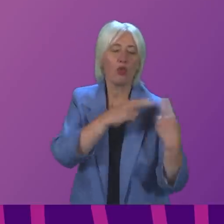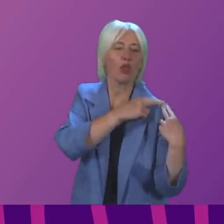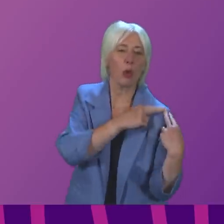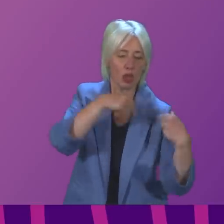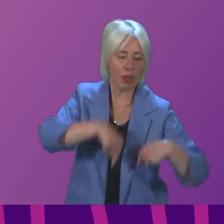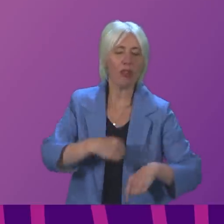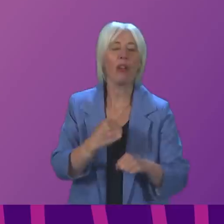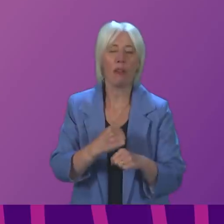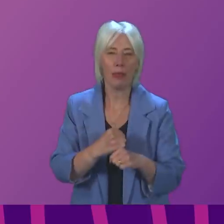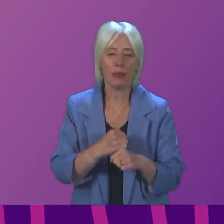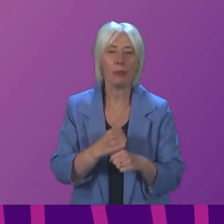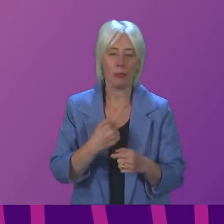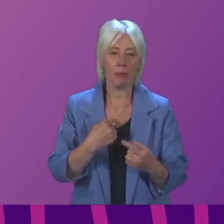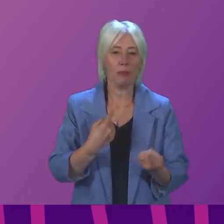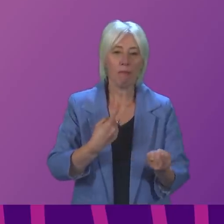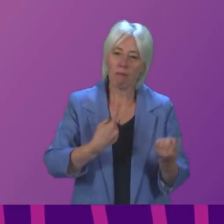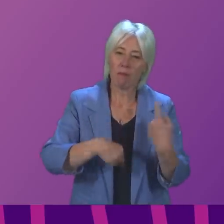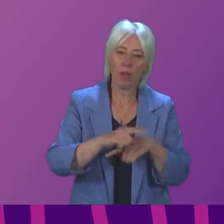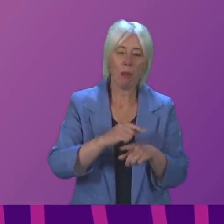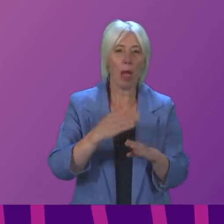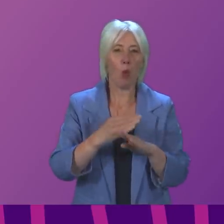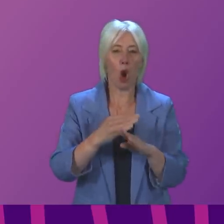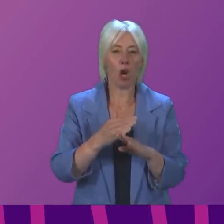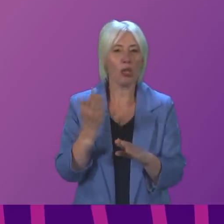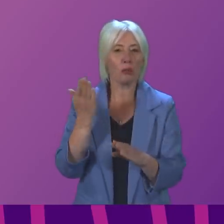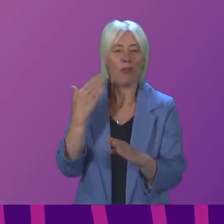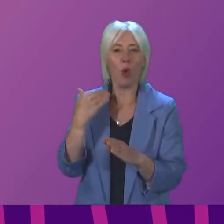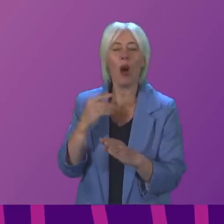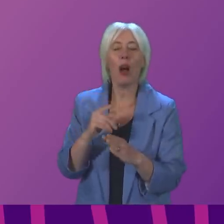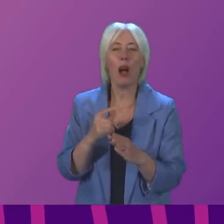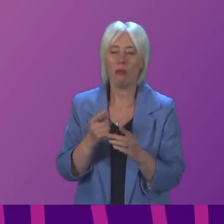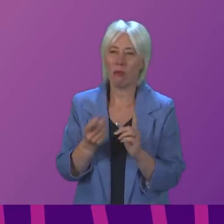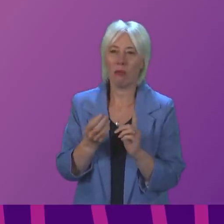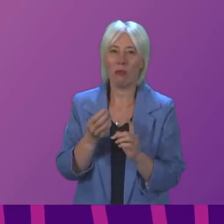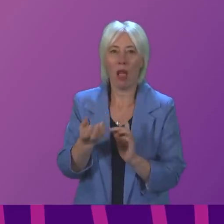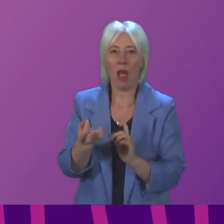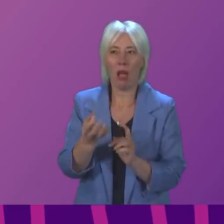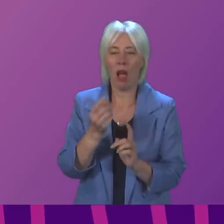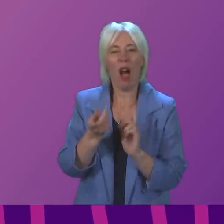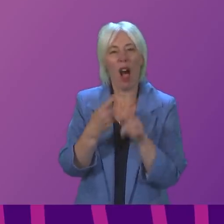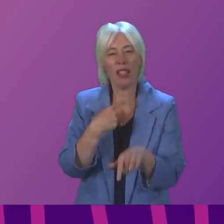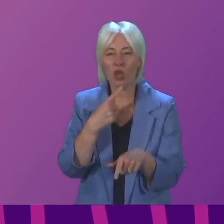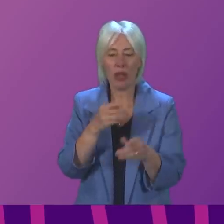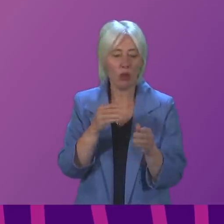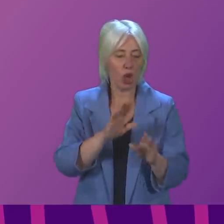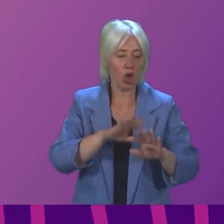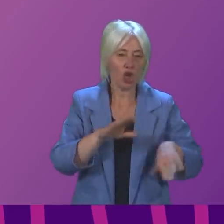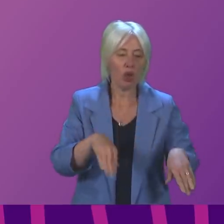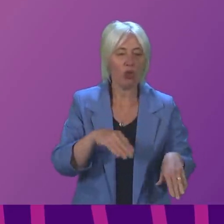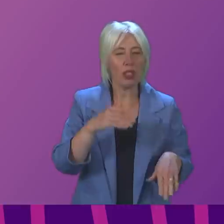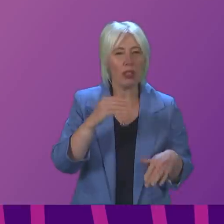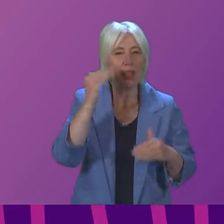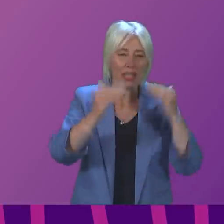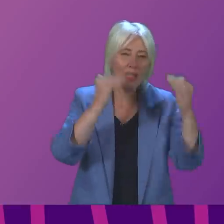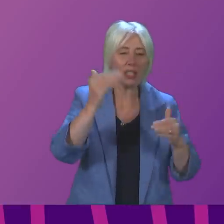serious, which is why the work I referenced in my earlier answer, we are trying to shift the focus on child and adolescent mental health